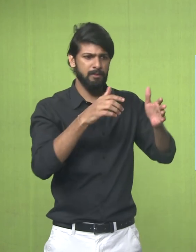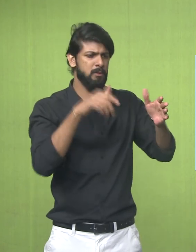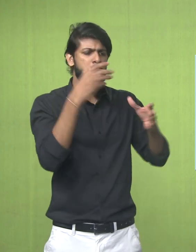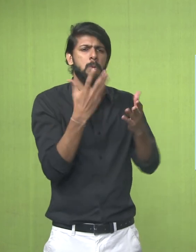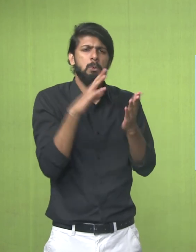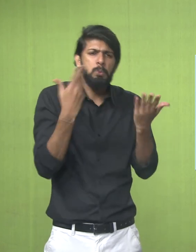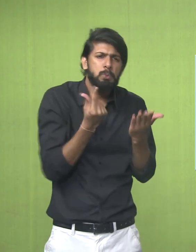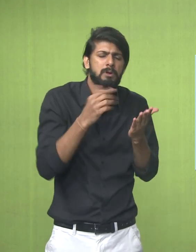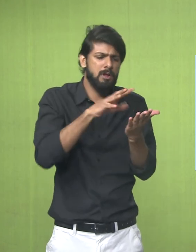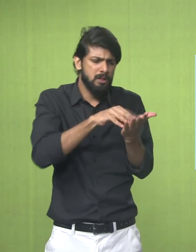Pottery Third